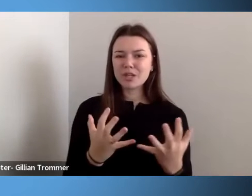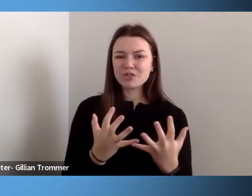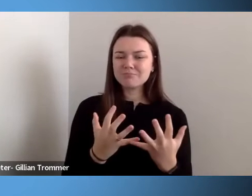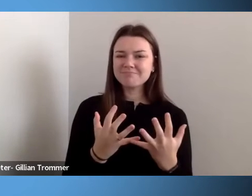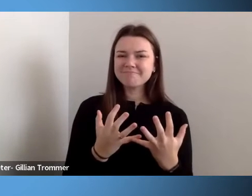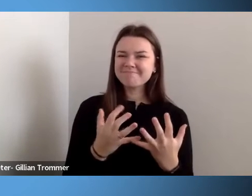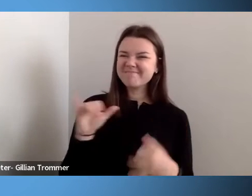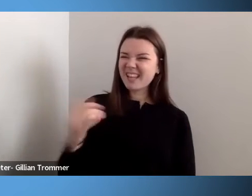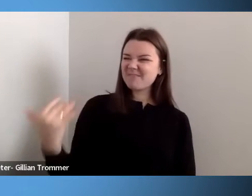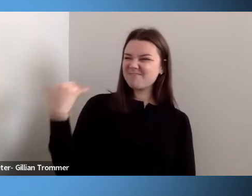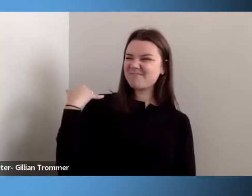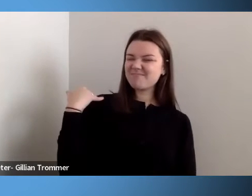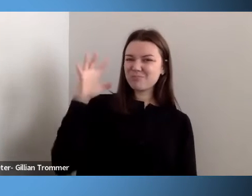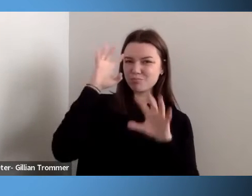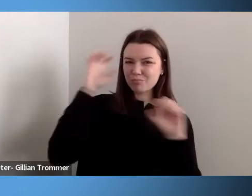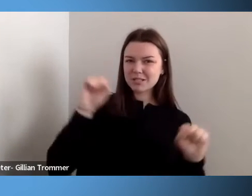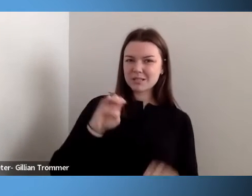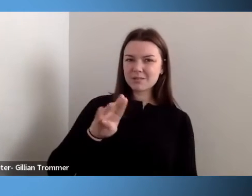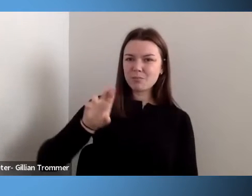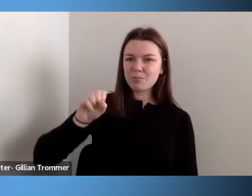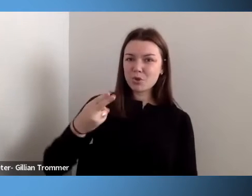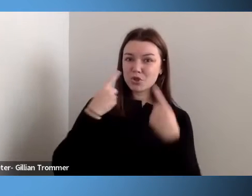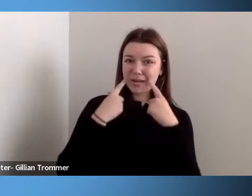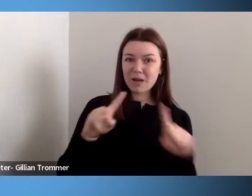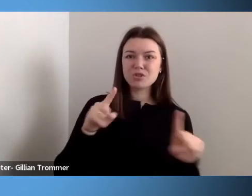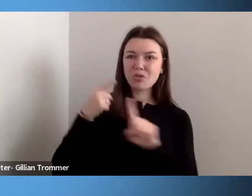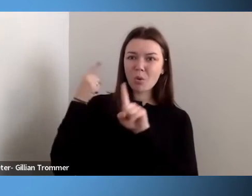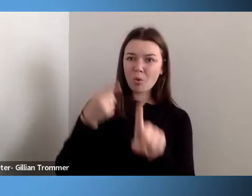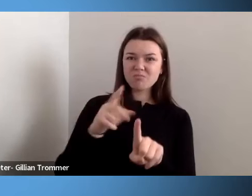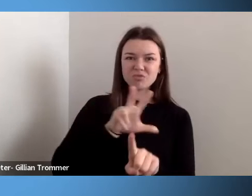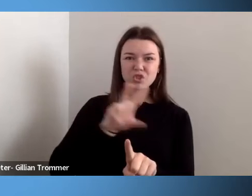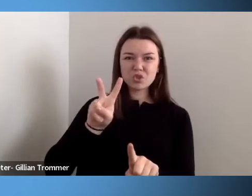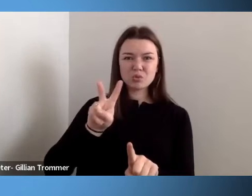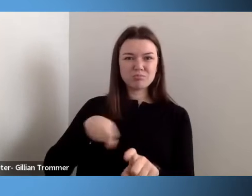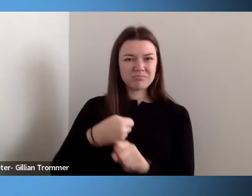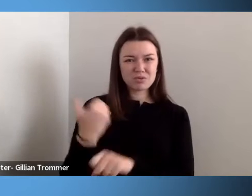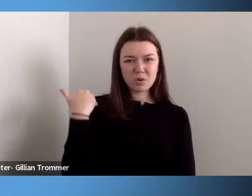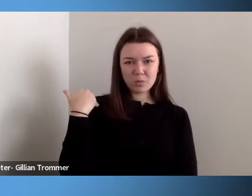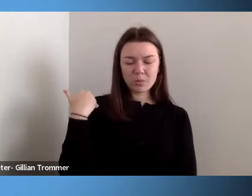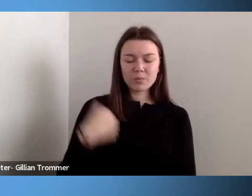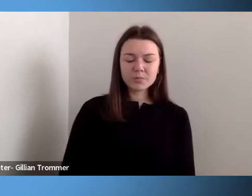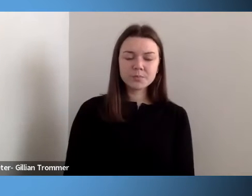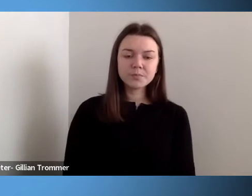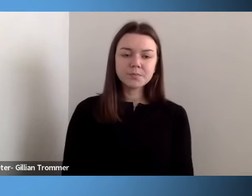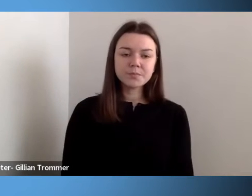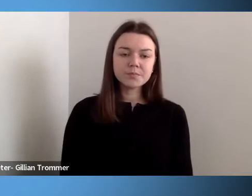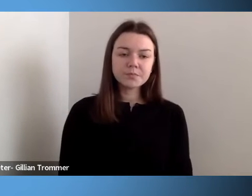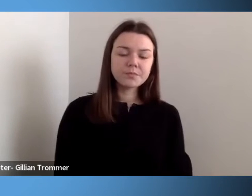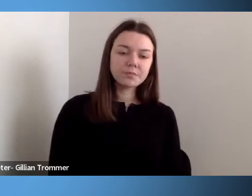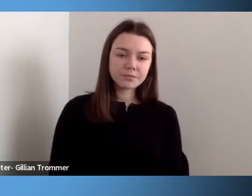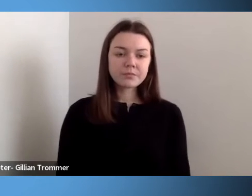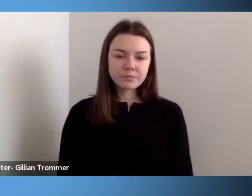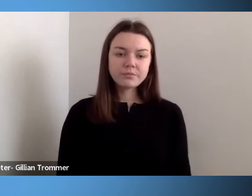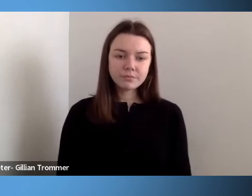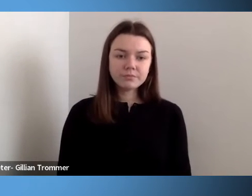32 years ago. That terrible wall of exclusion has not yet